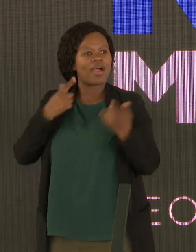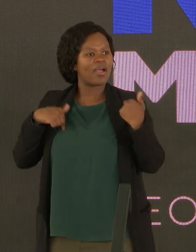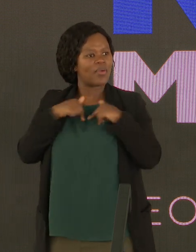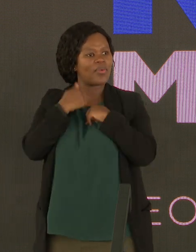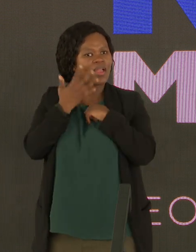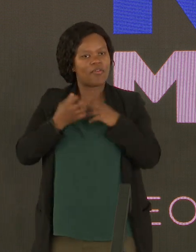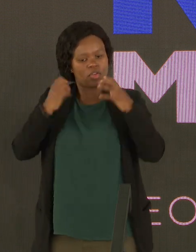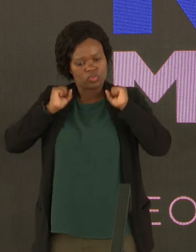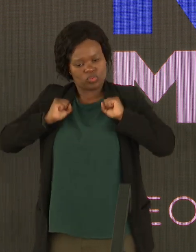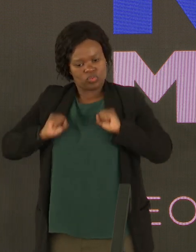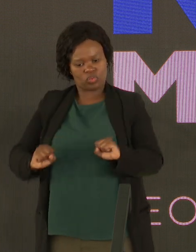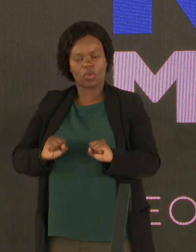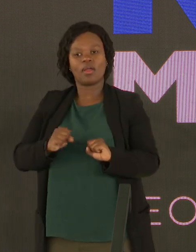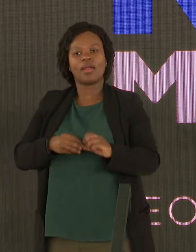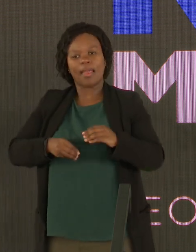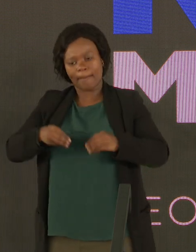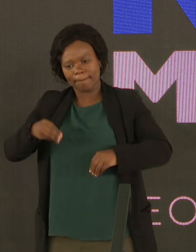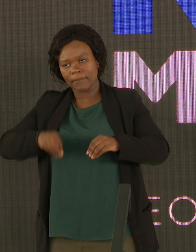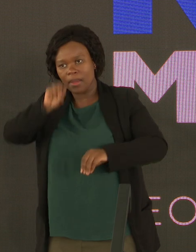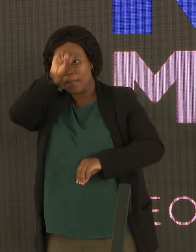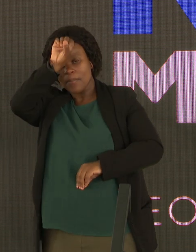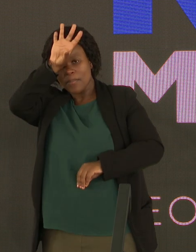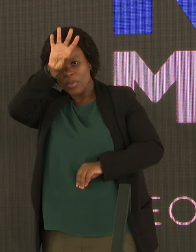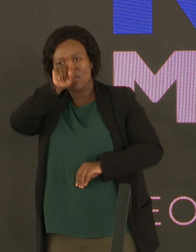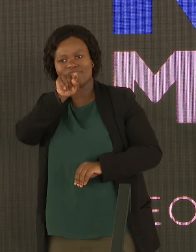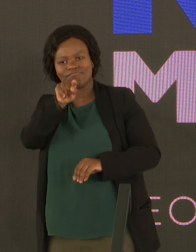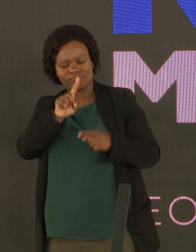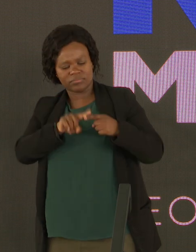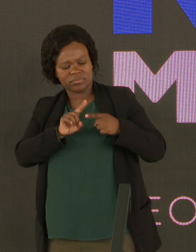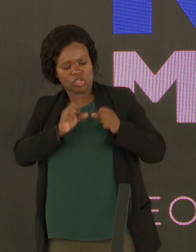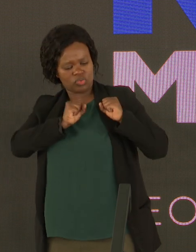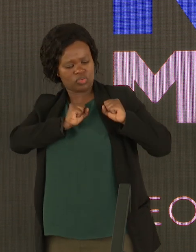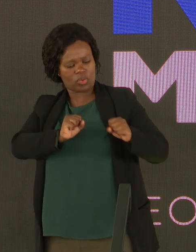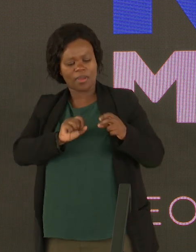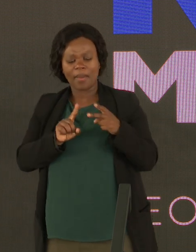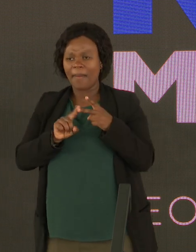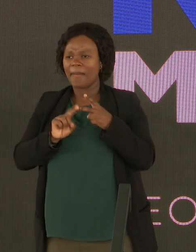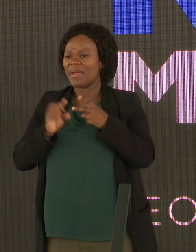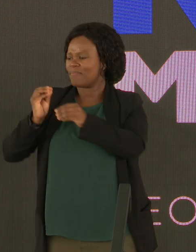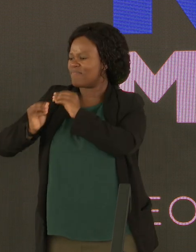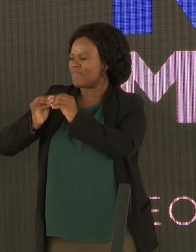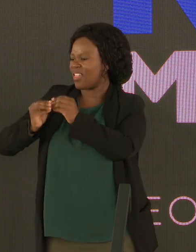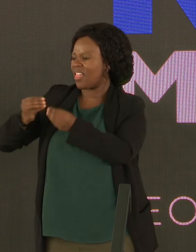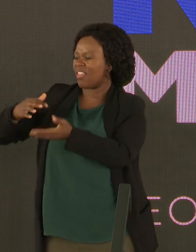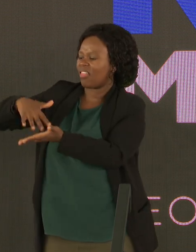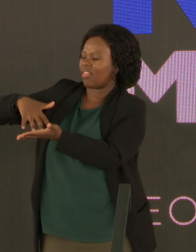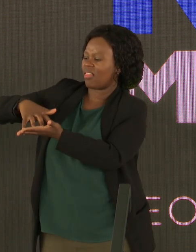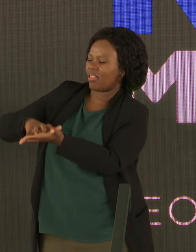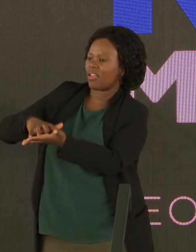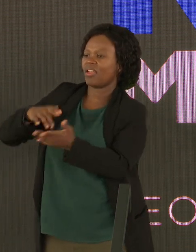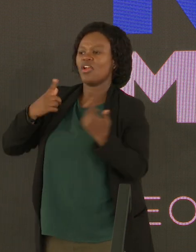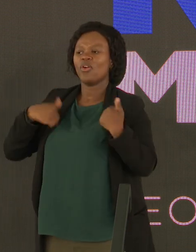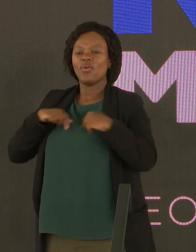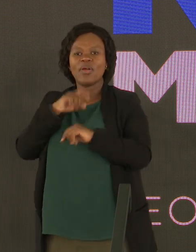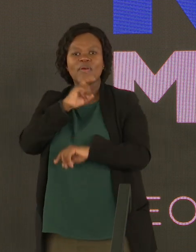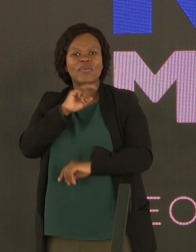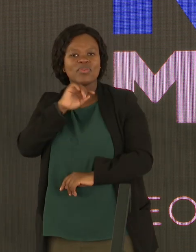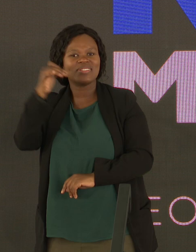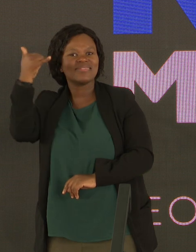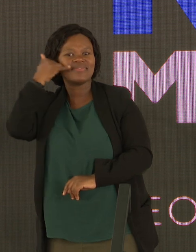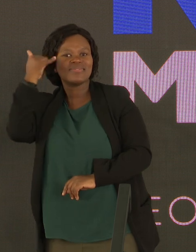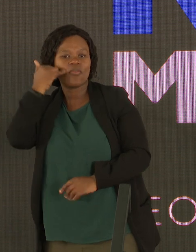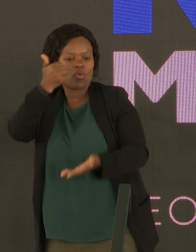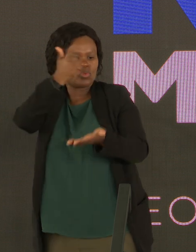sector, but we don't have a strong manufacturing sector. All of the things that we use, our cell phones, our chairs,